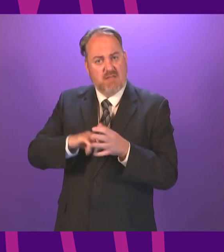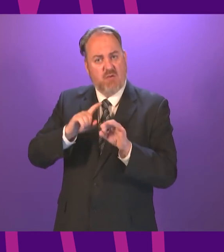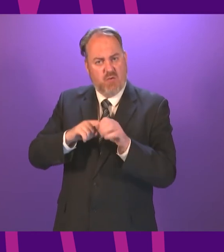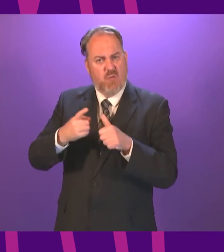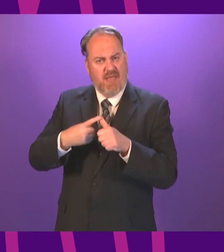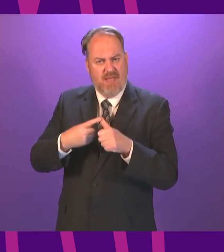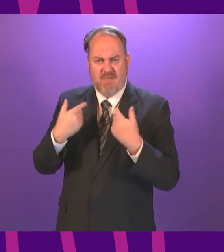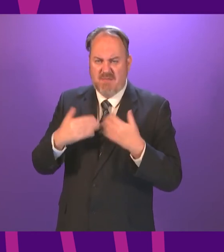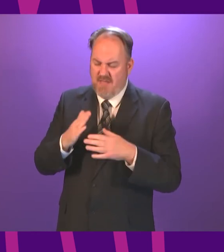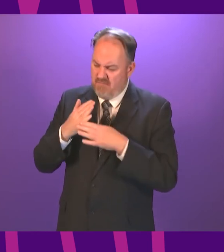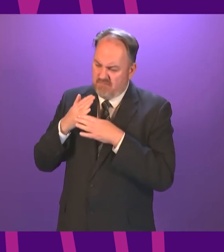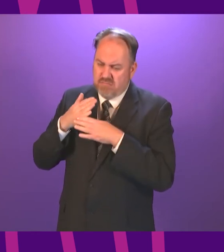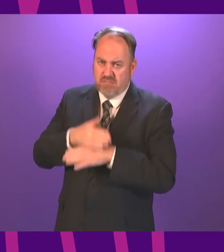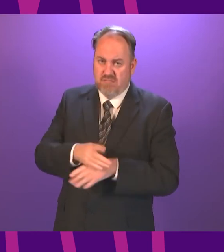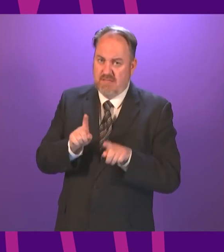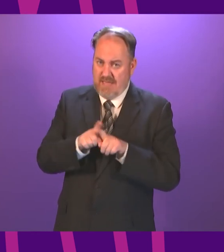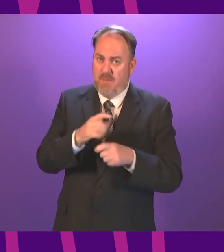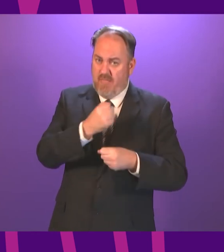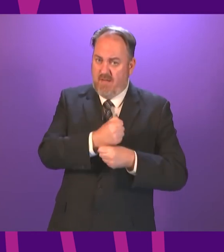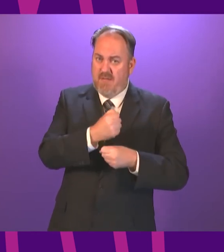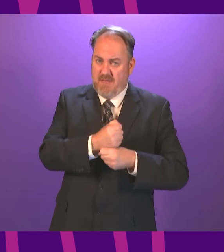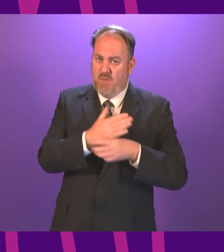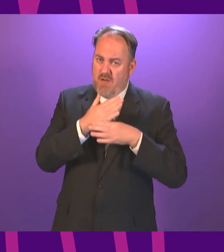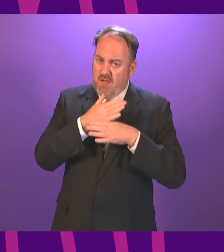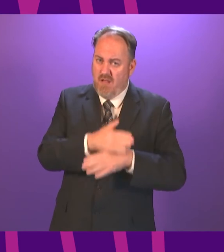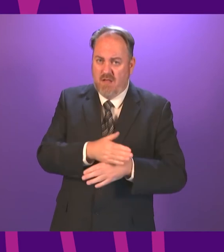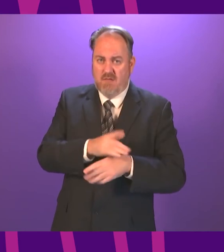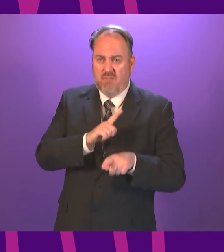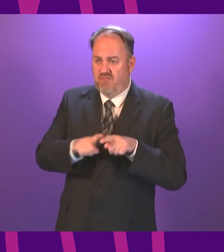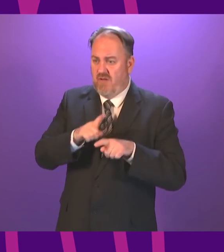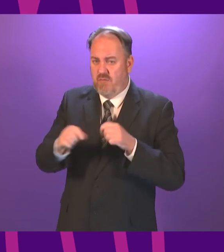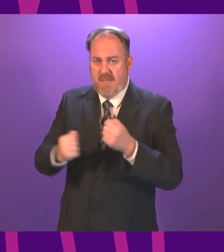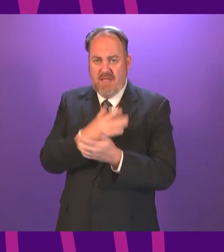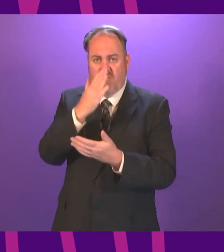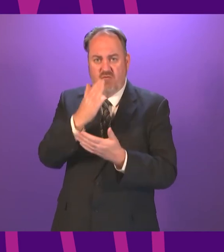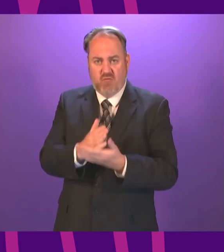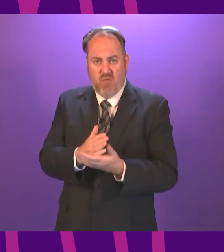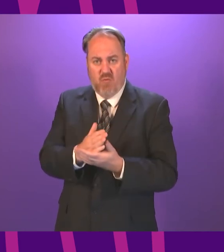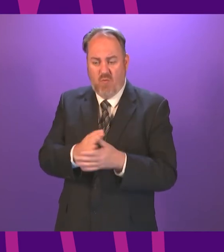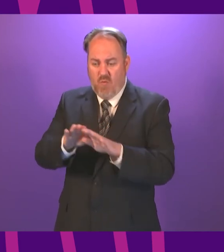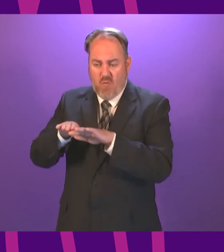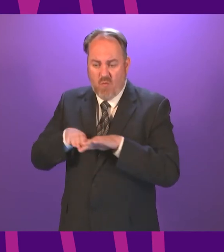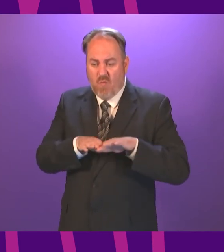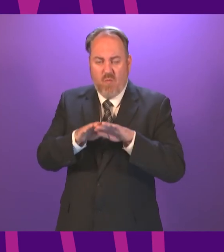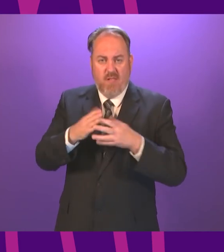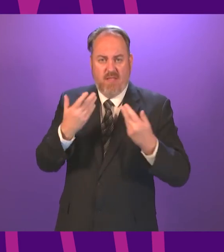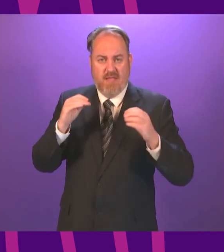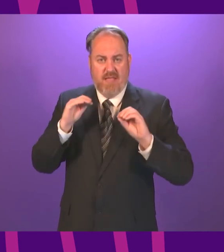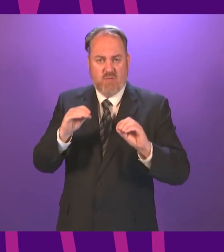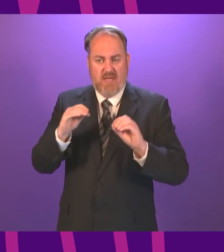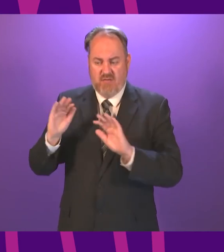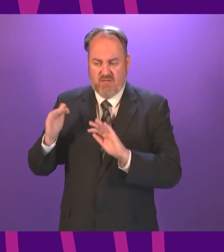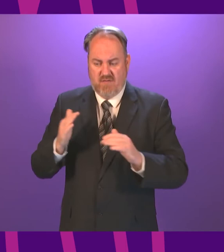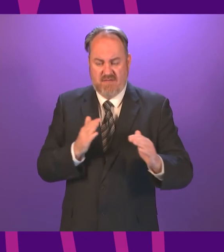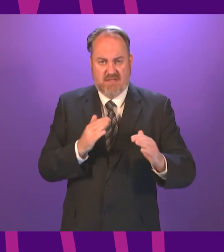have worked very, very hard to ensure that we have worked right across the education sector and with all